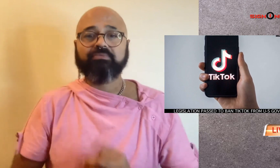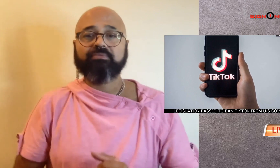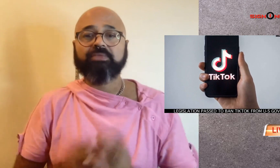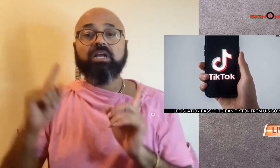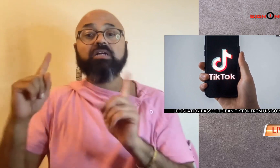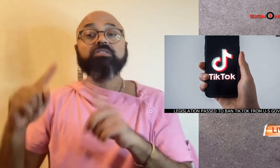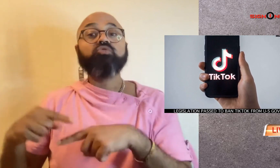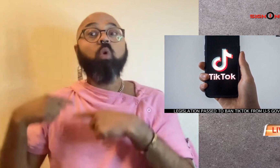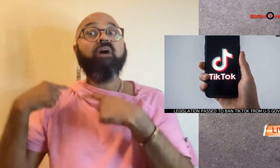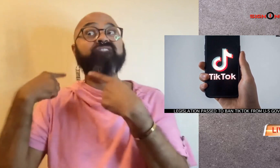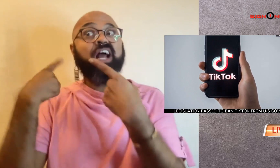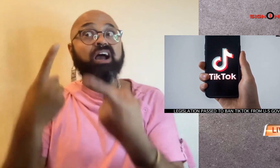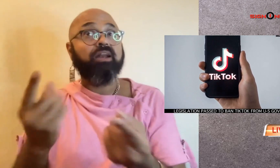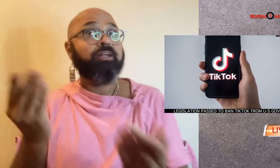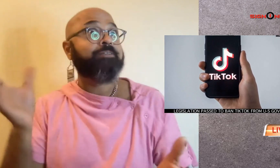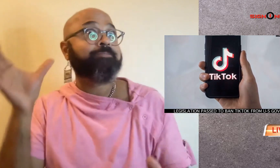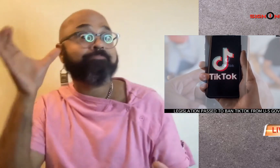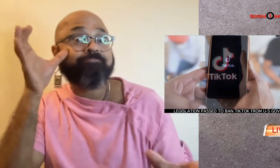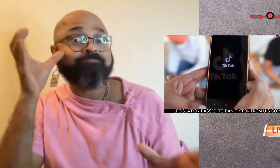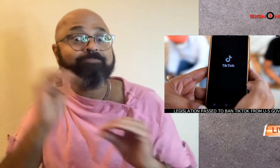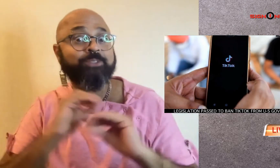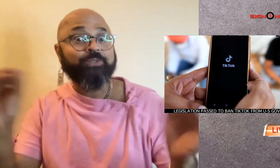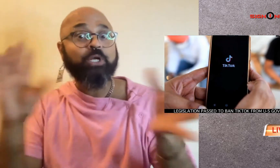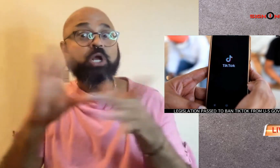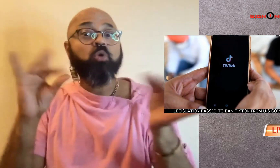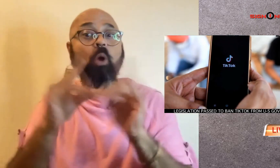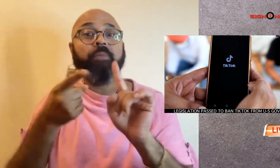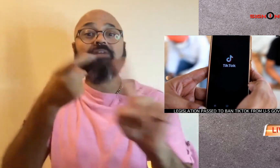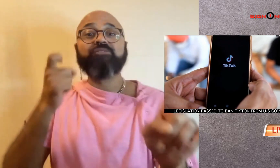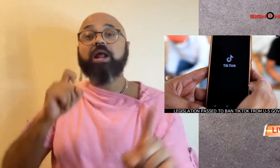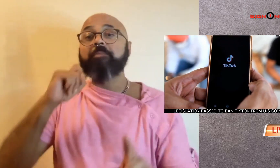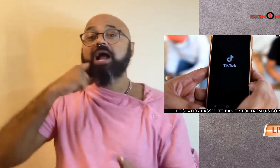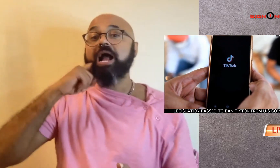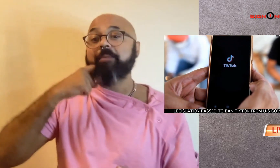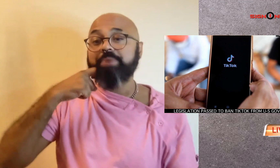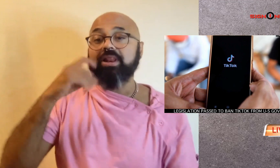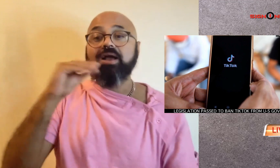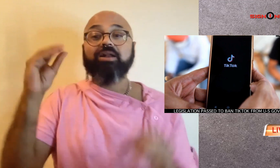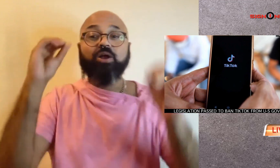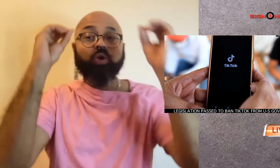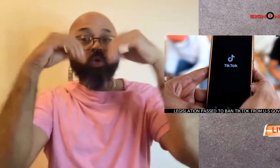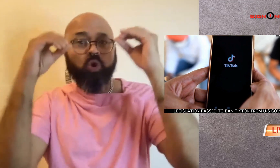So far, there's been no comment from Apple, Google, or TikTok.